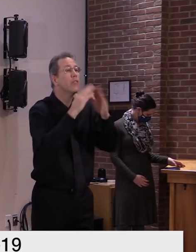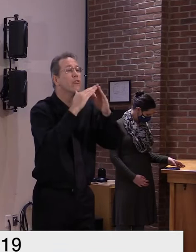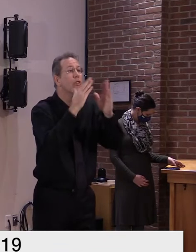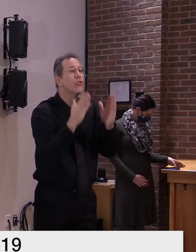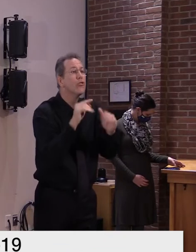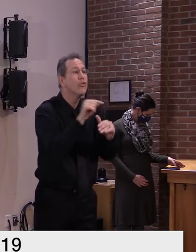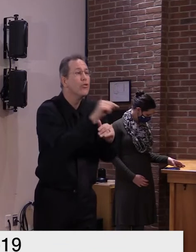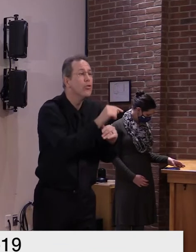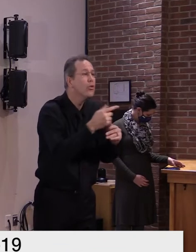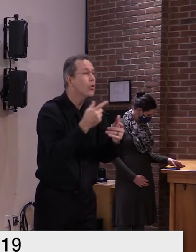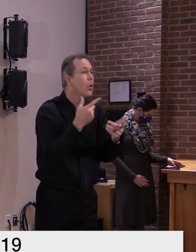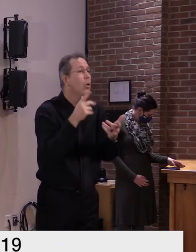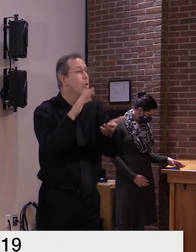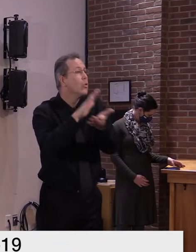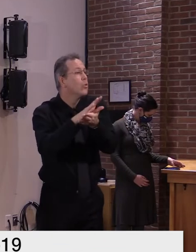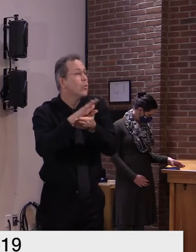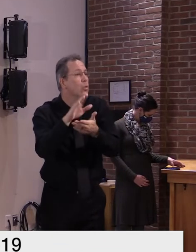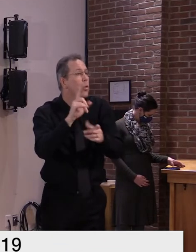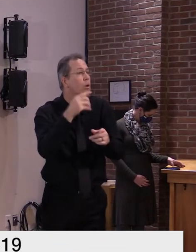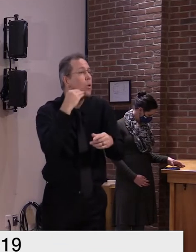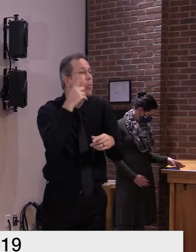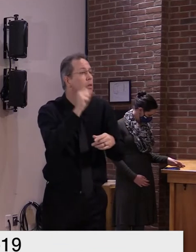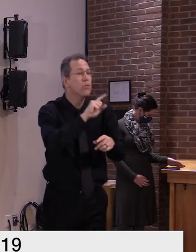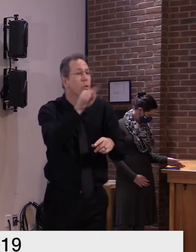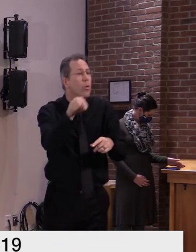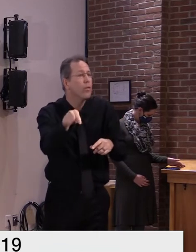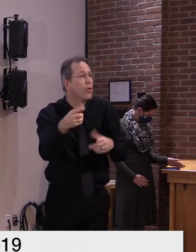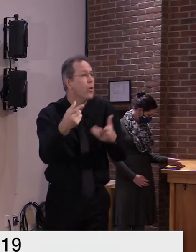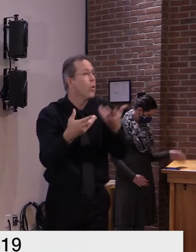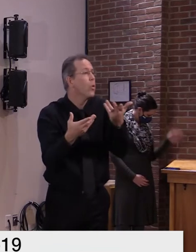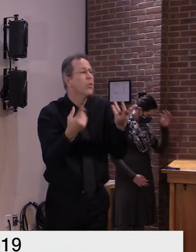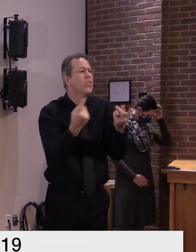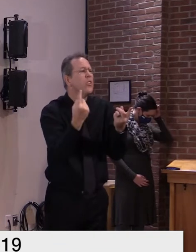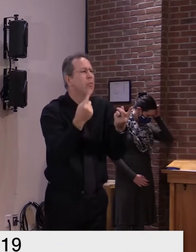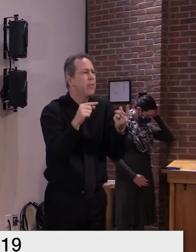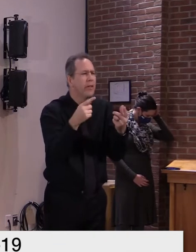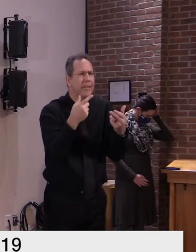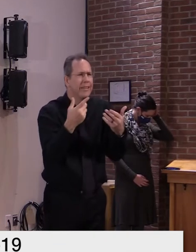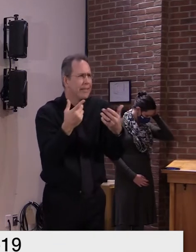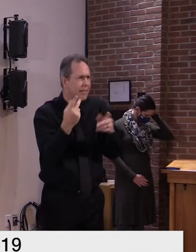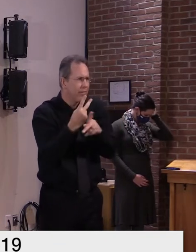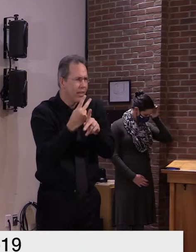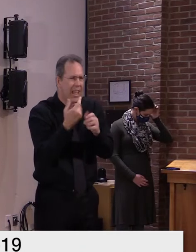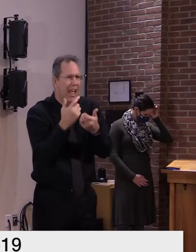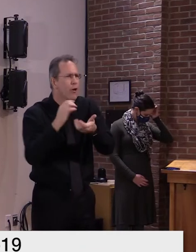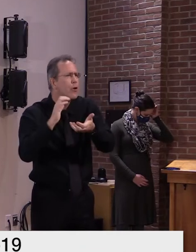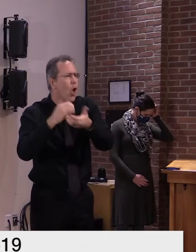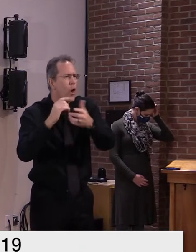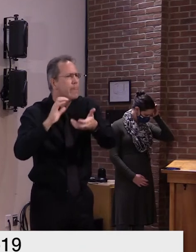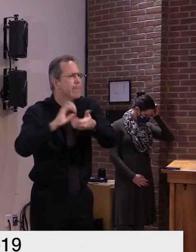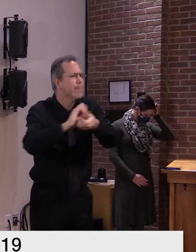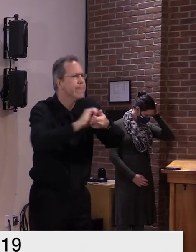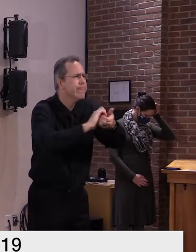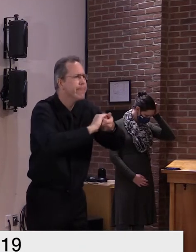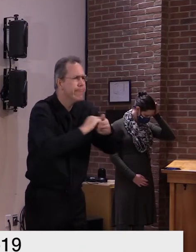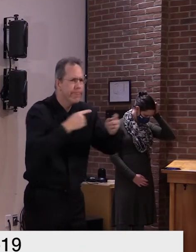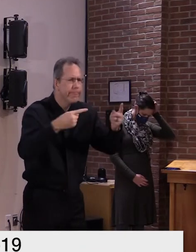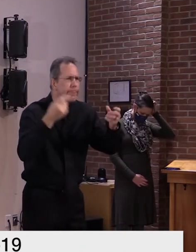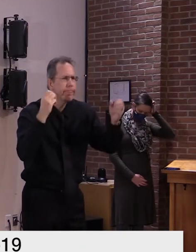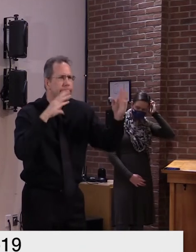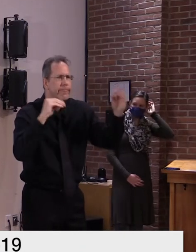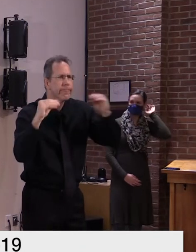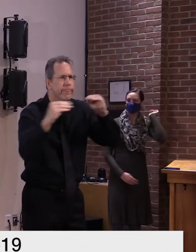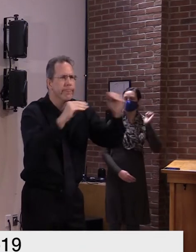have you so uh there's certainly a lot of effort made to make sure that we can account for people who are identified that way